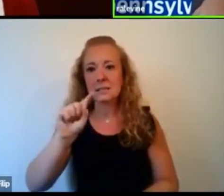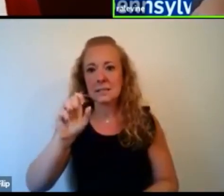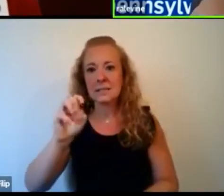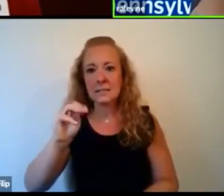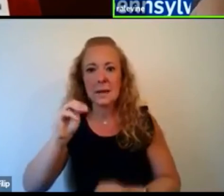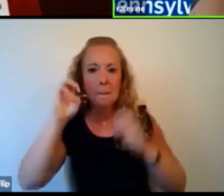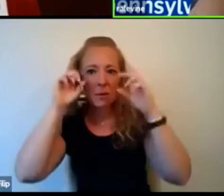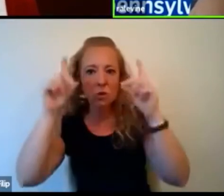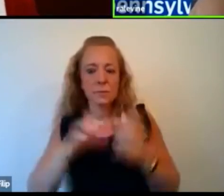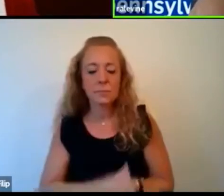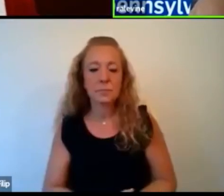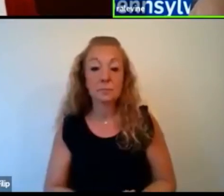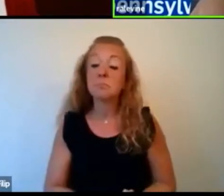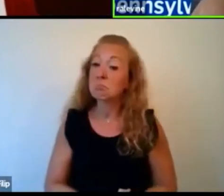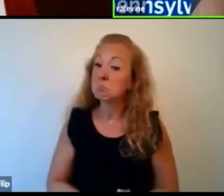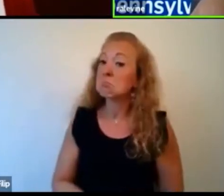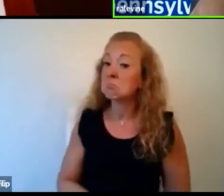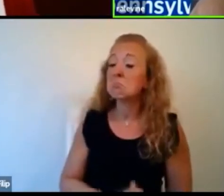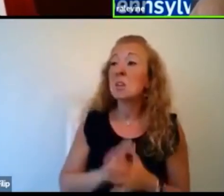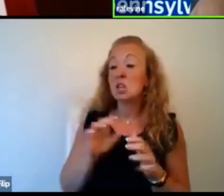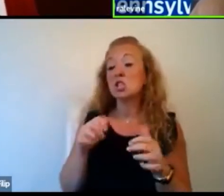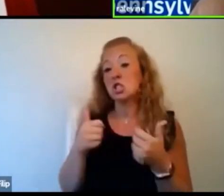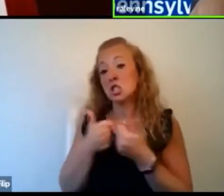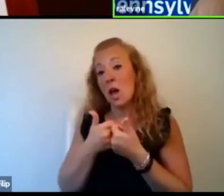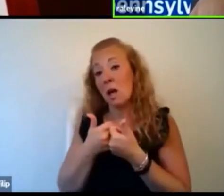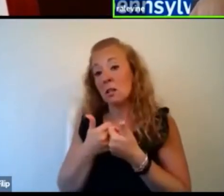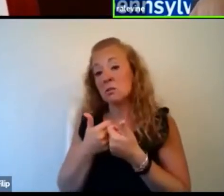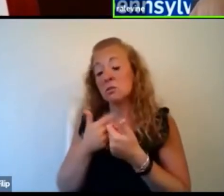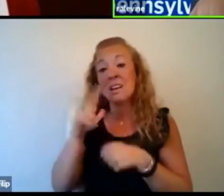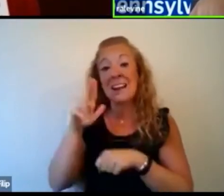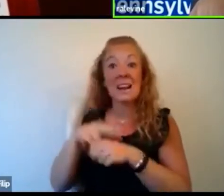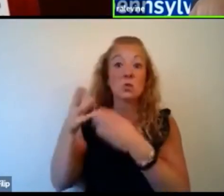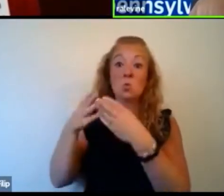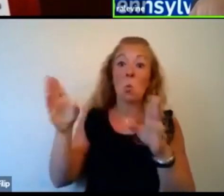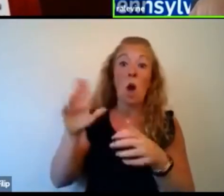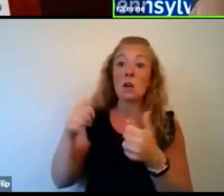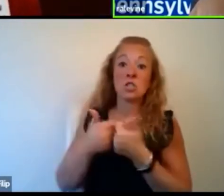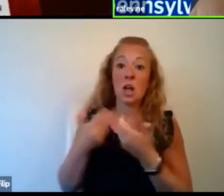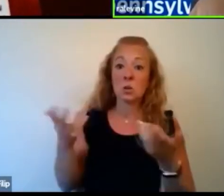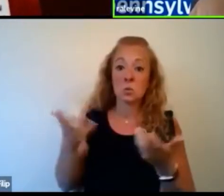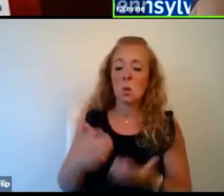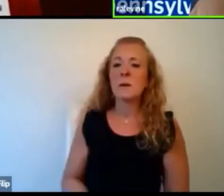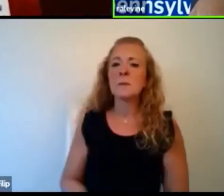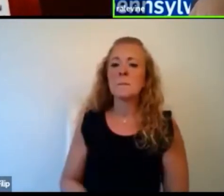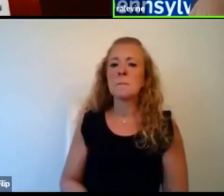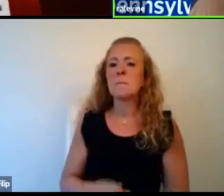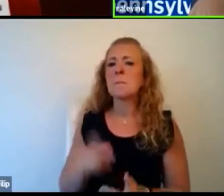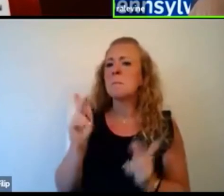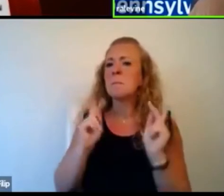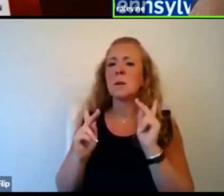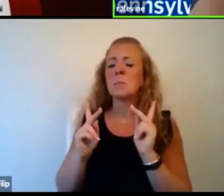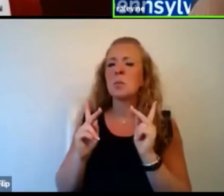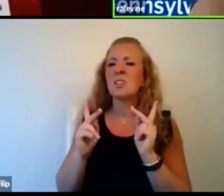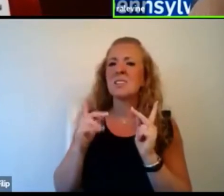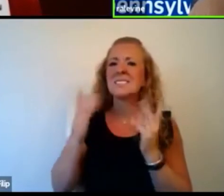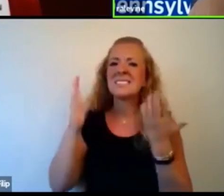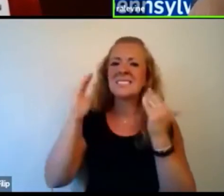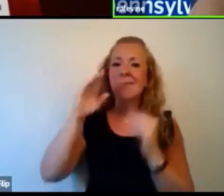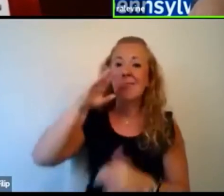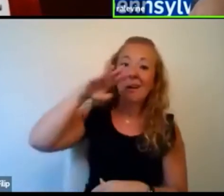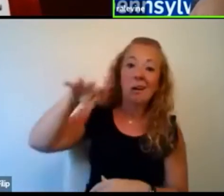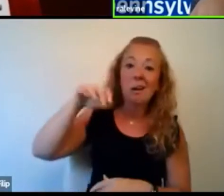one of the challenges that we're facing nationally is a disrespect and a disregard of science.